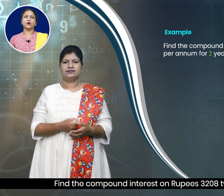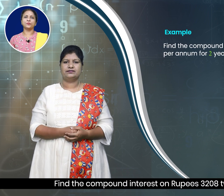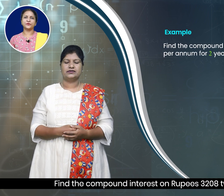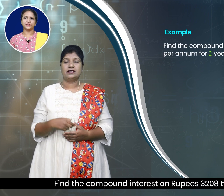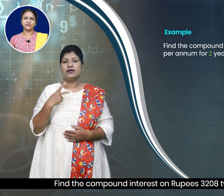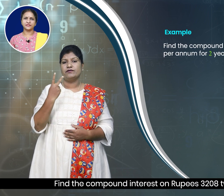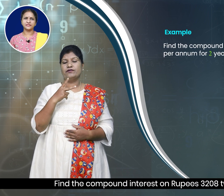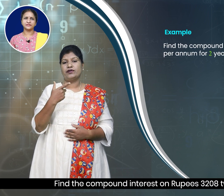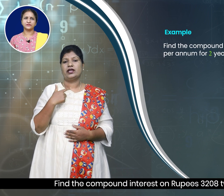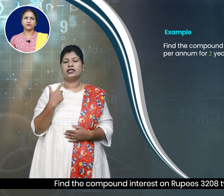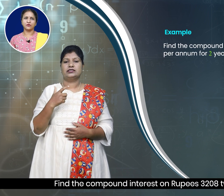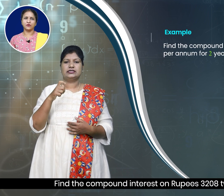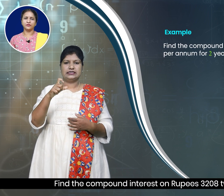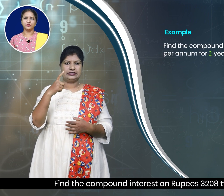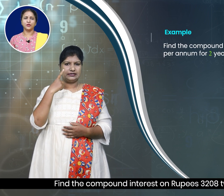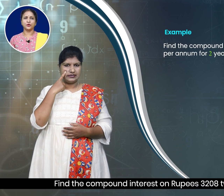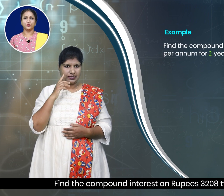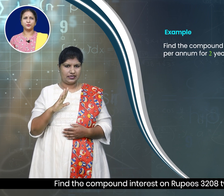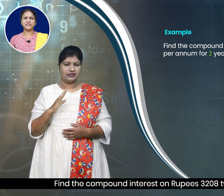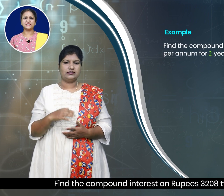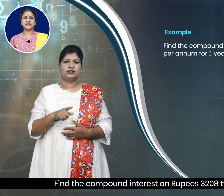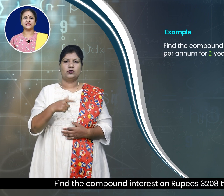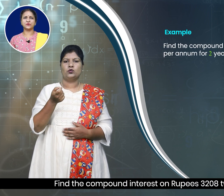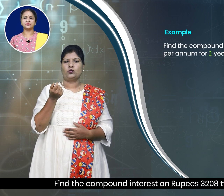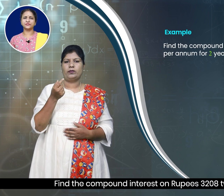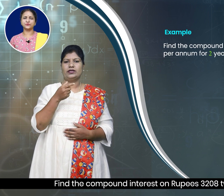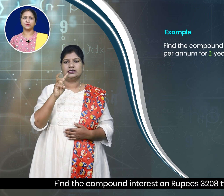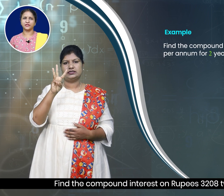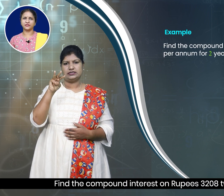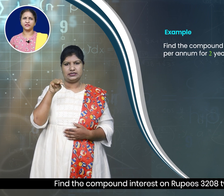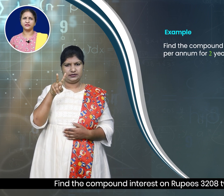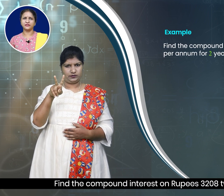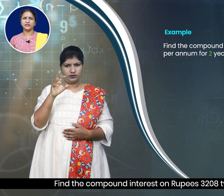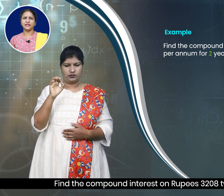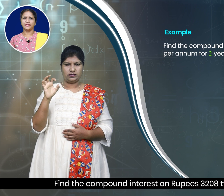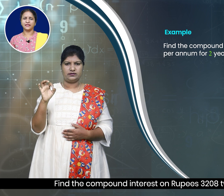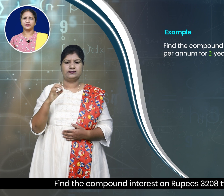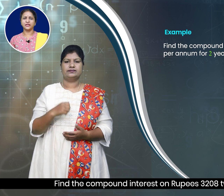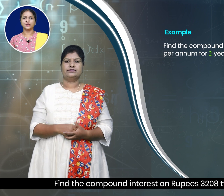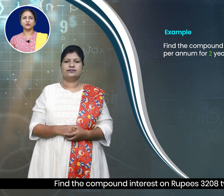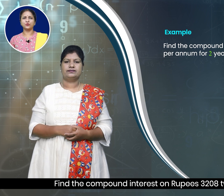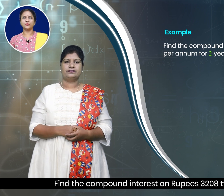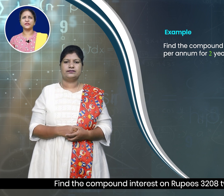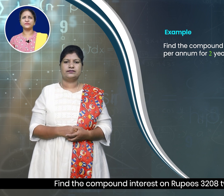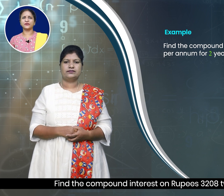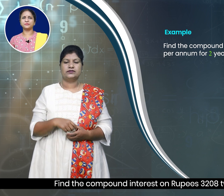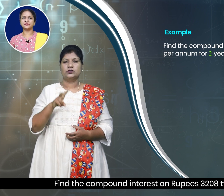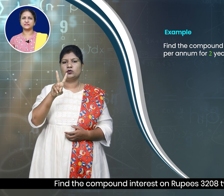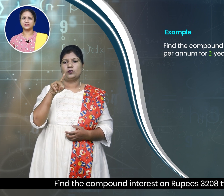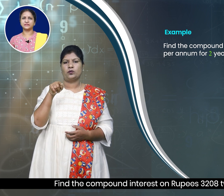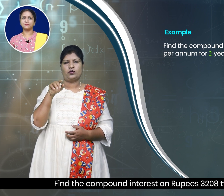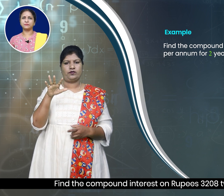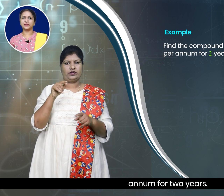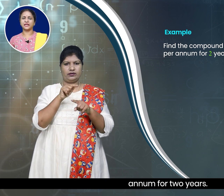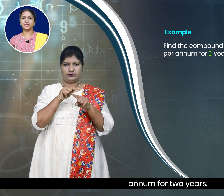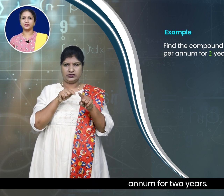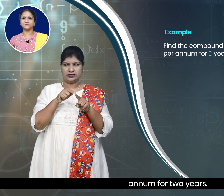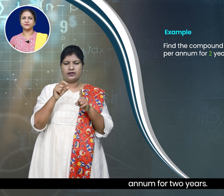compound interest on rupees 3,200 at 2.5 percent per annum.